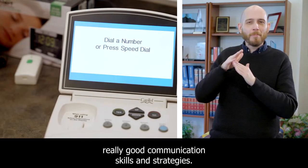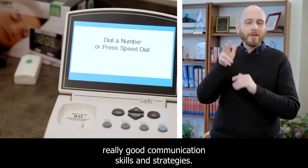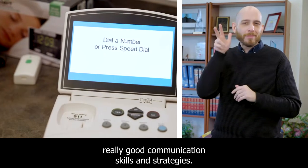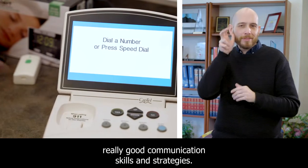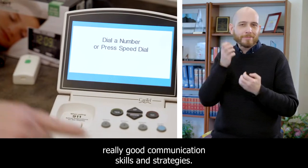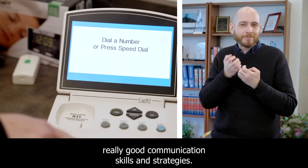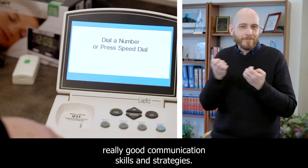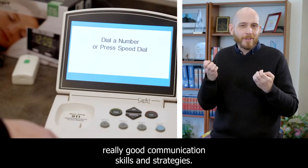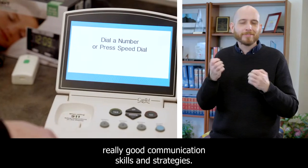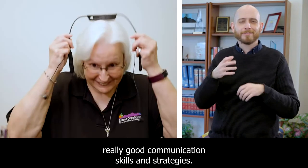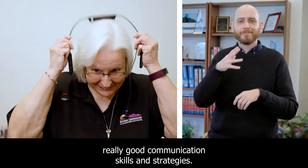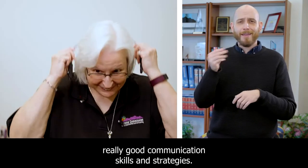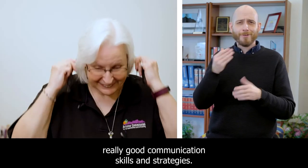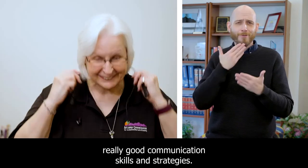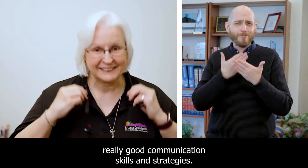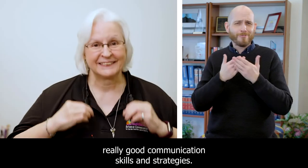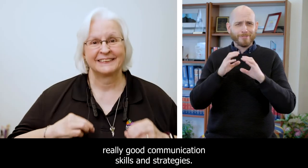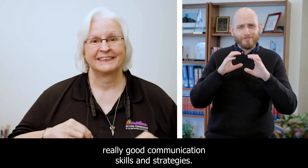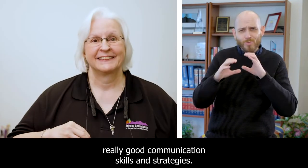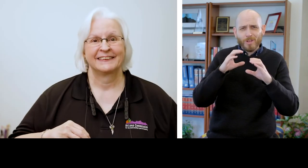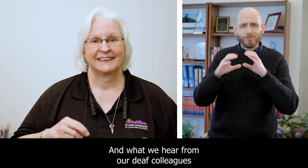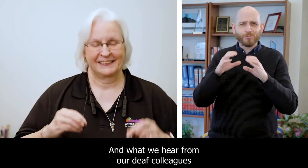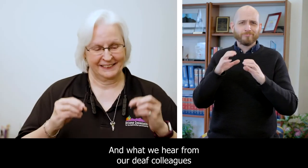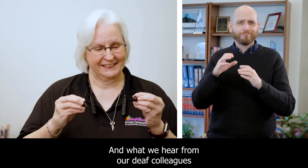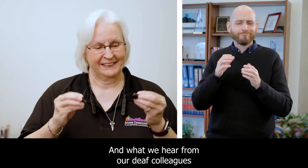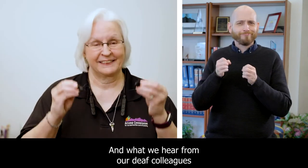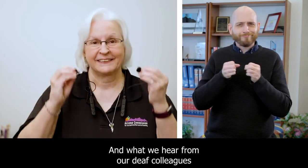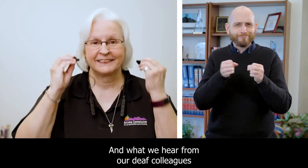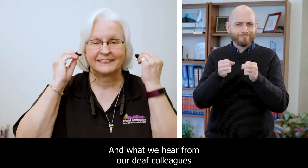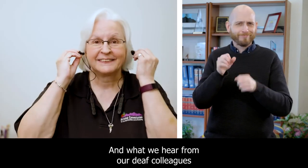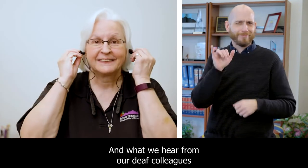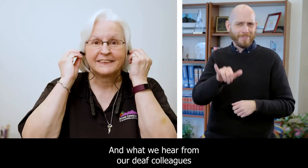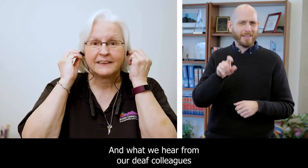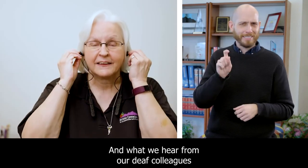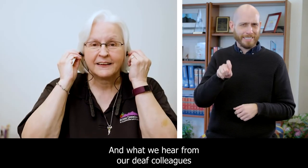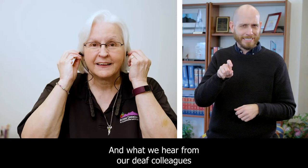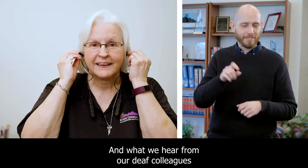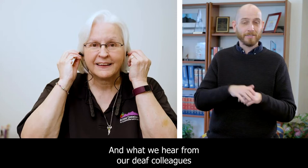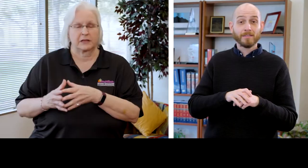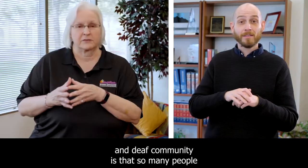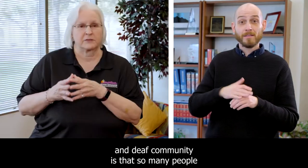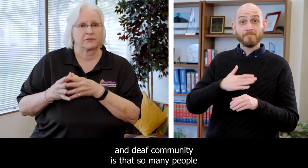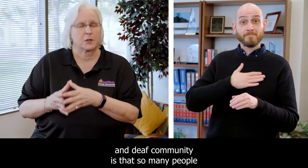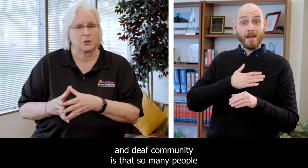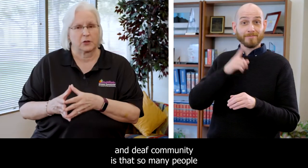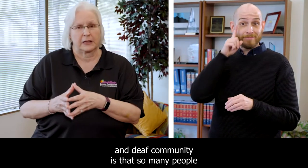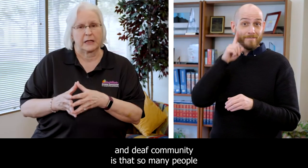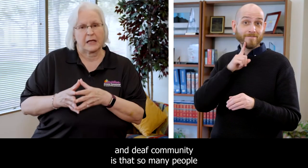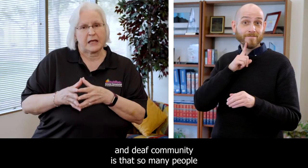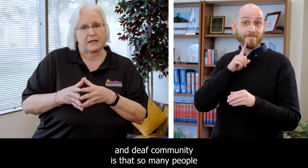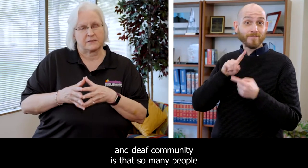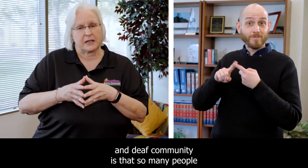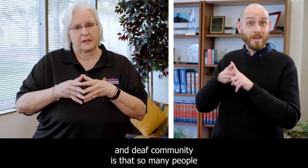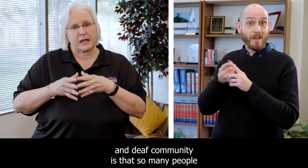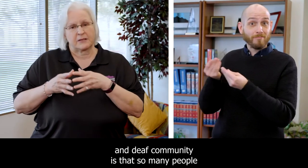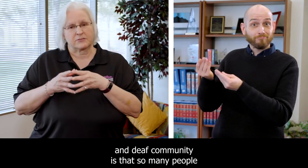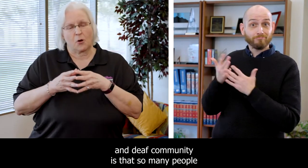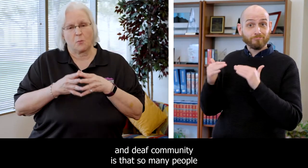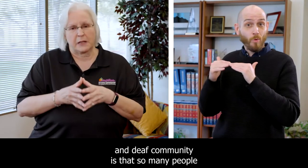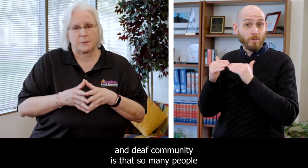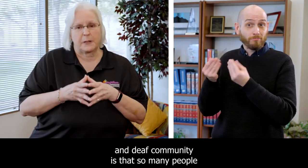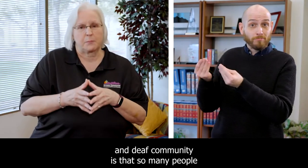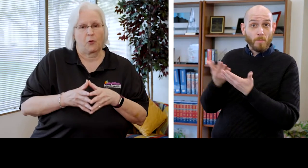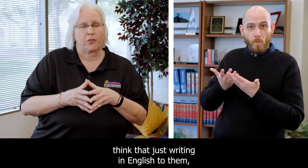good communication skills and strategies. And what we hear from our deaf colleagues and deaf community is that